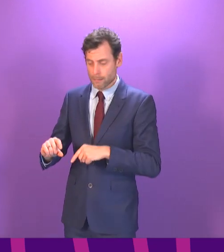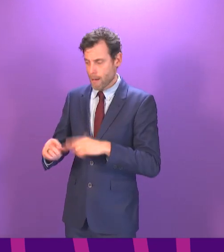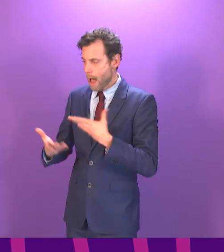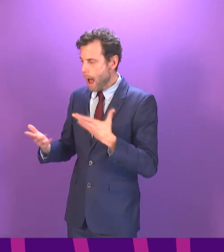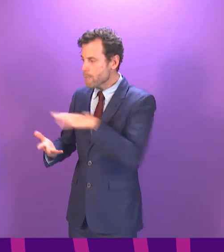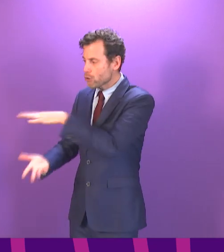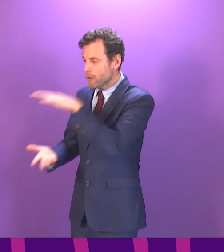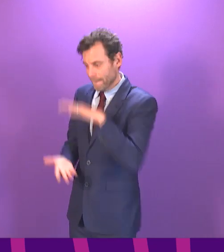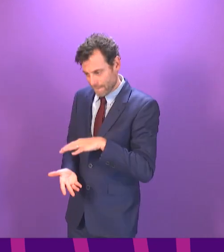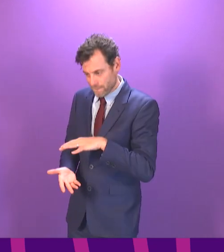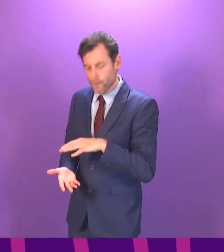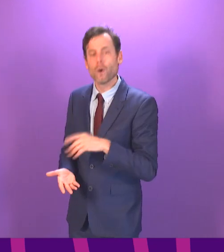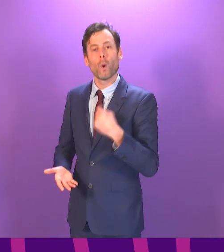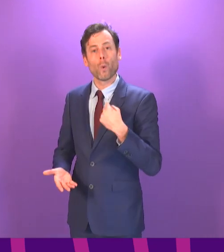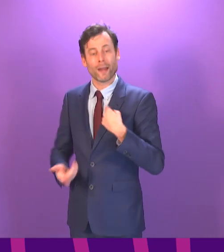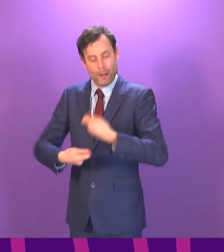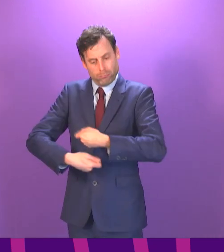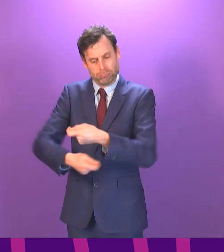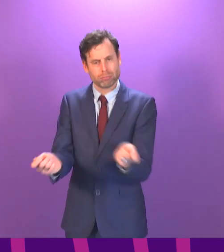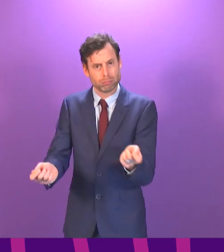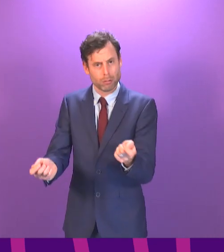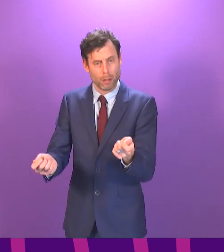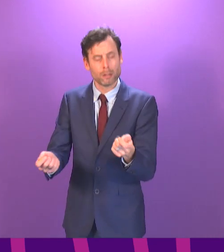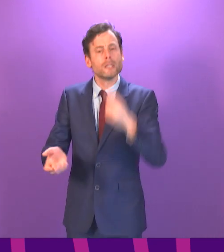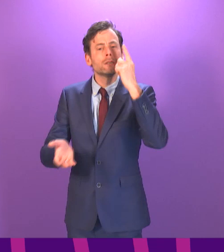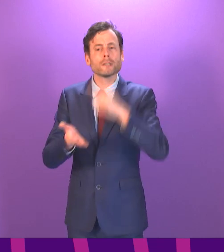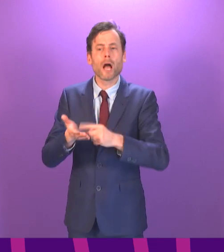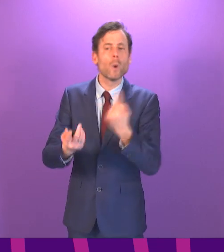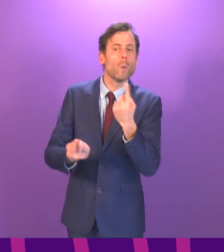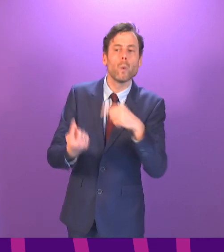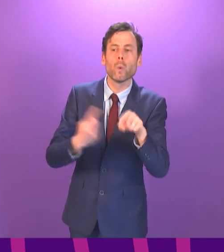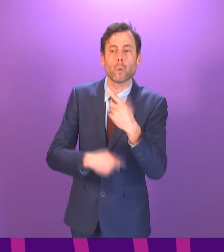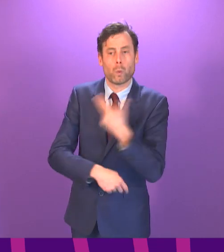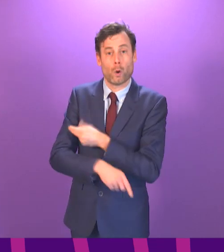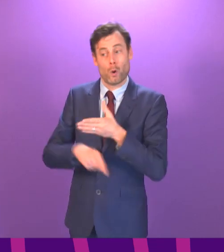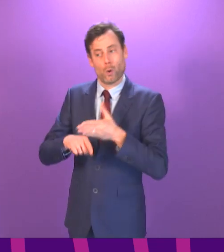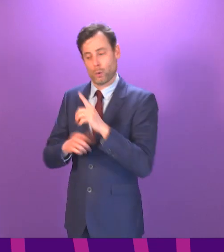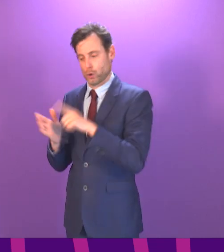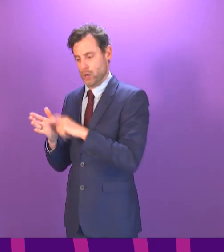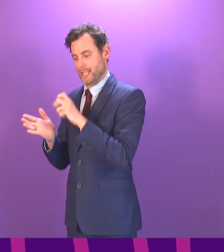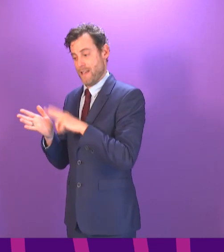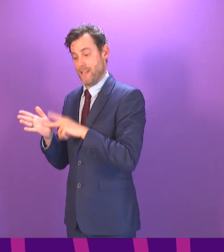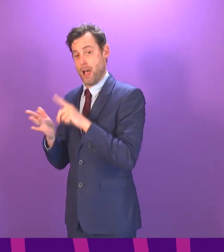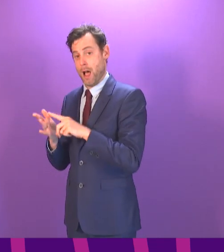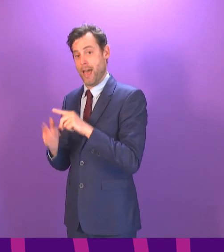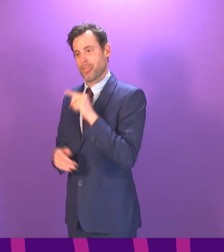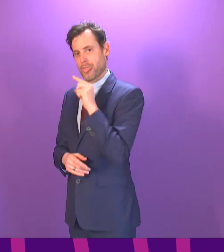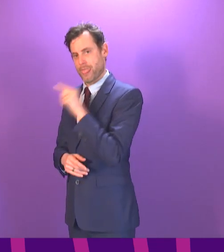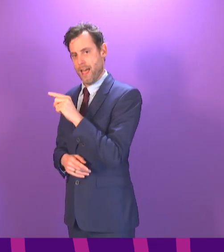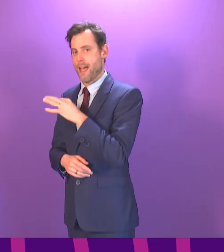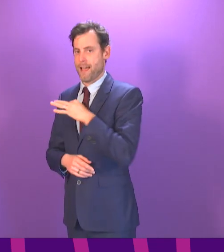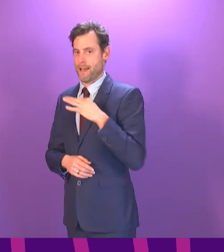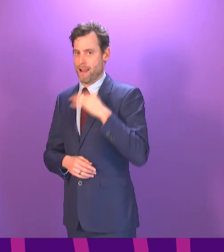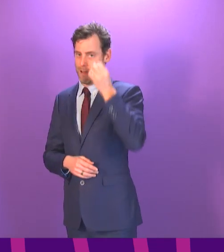and immunisation, taken the clinical expert advice of the JCVI who have asked us to prioritise based on